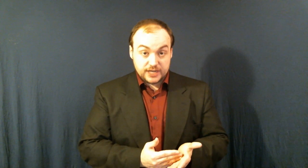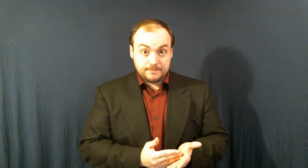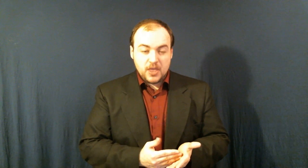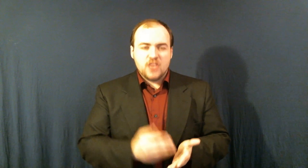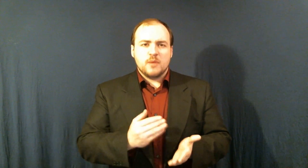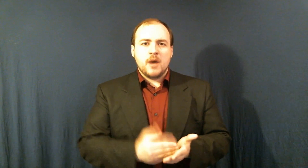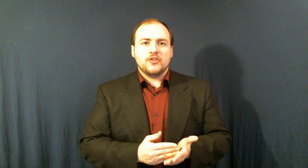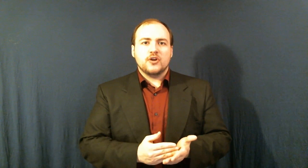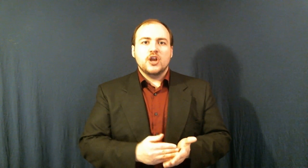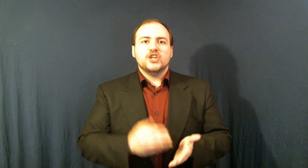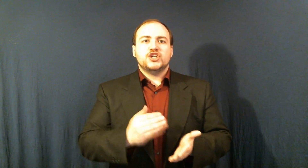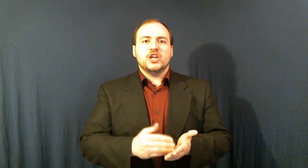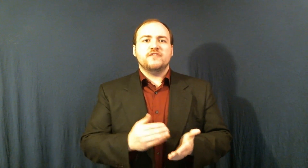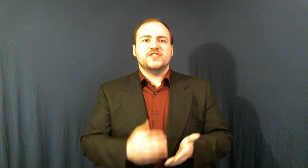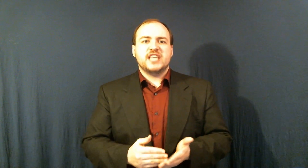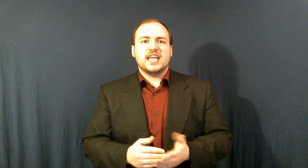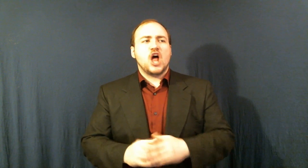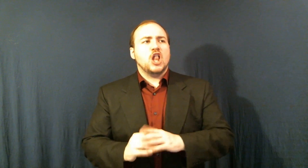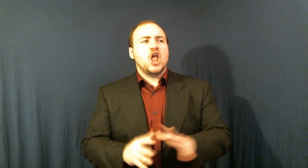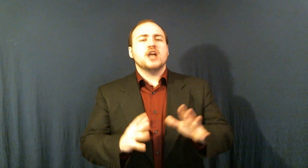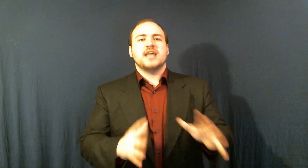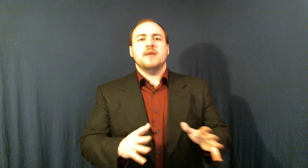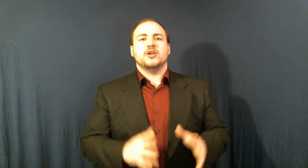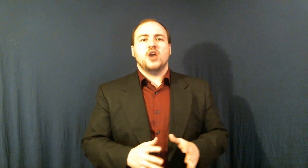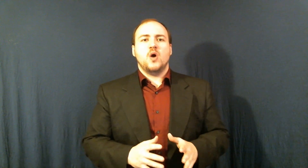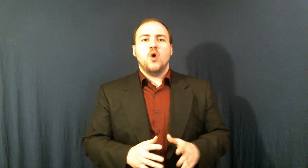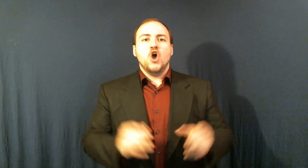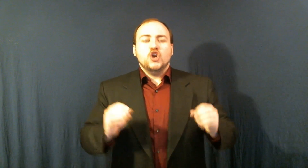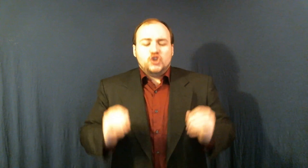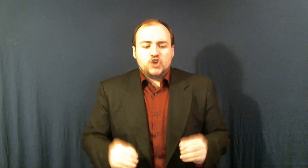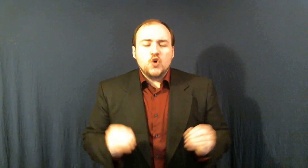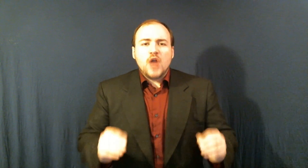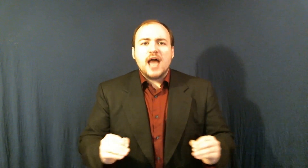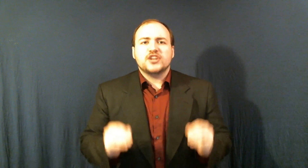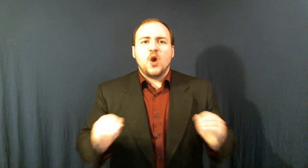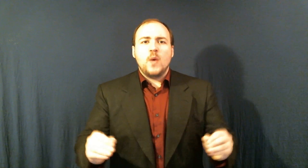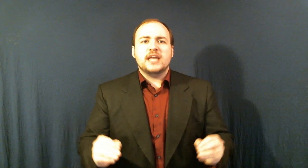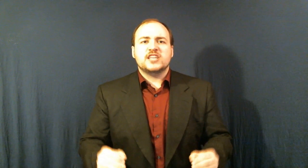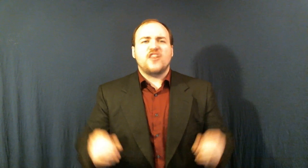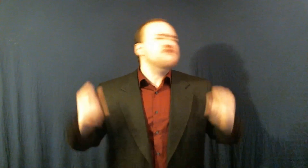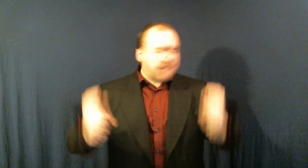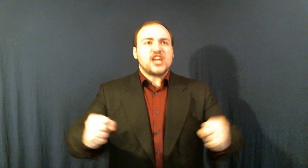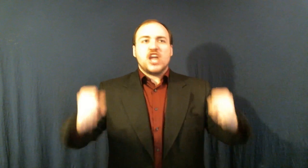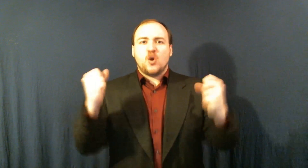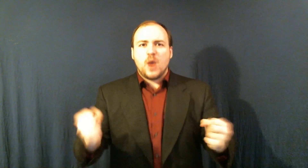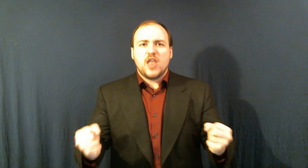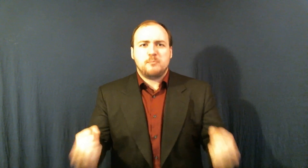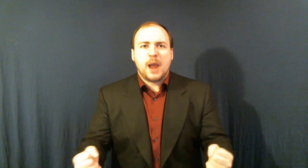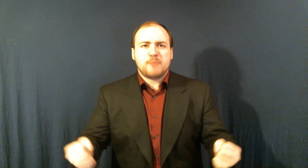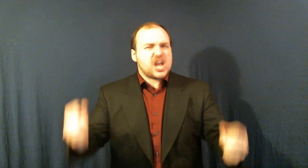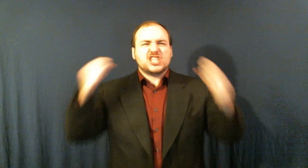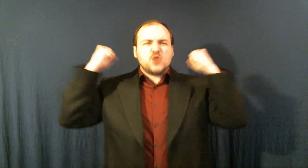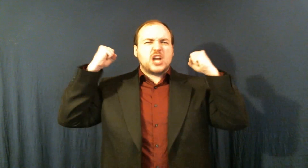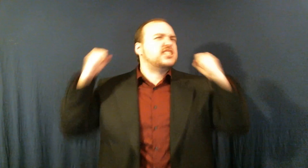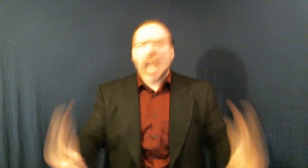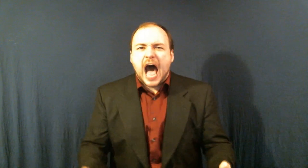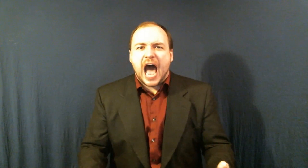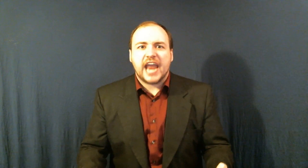The mother should have said a long time ago Do not go in to the fucking gorilla pit because you could die